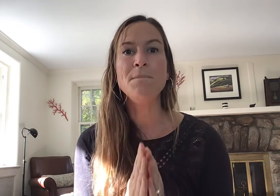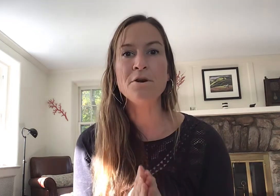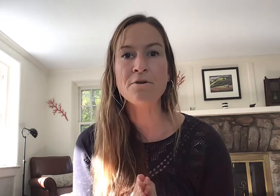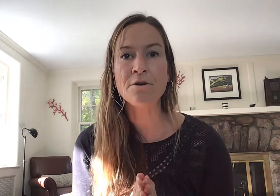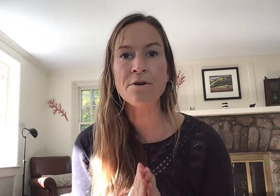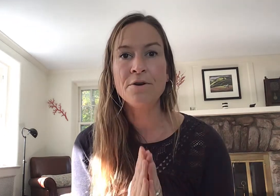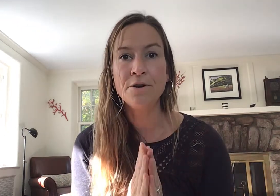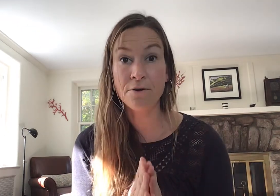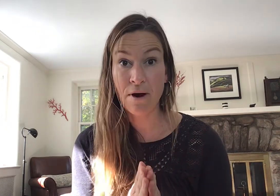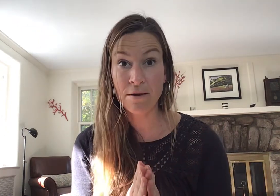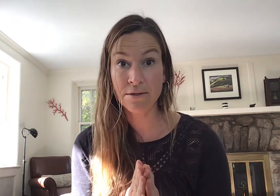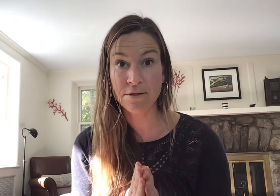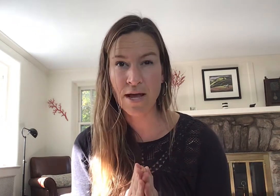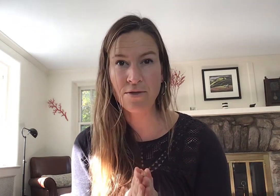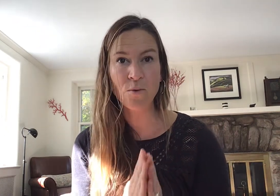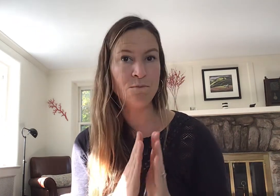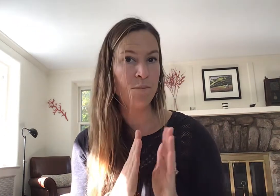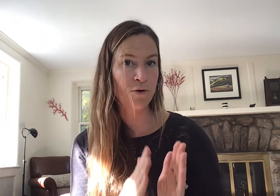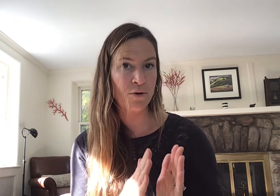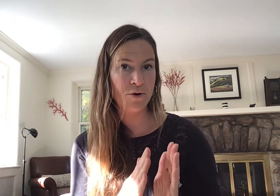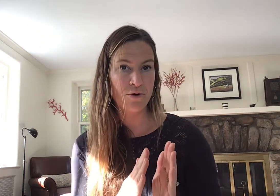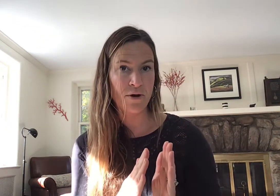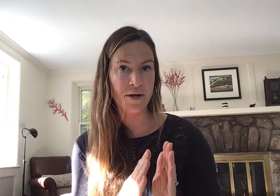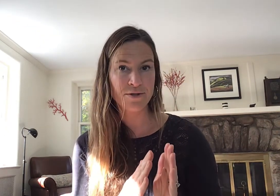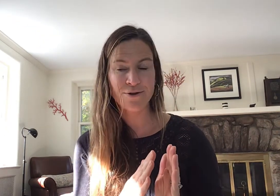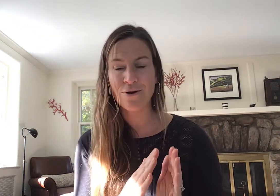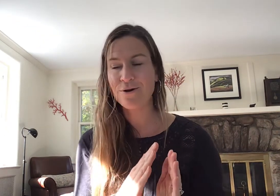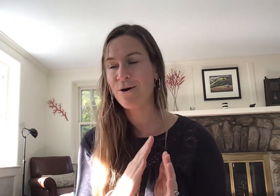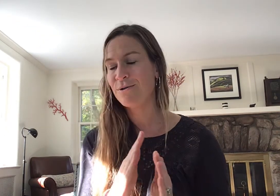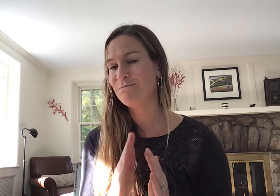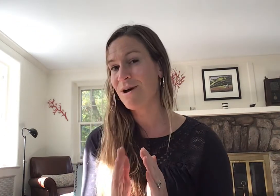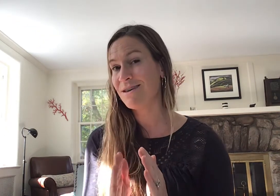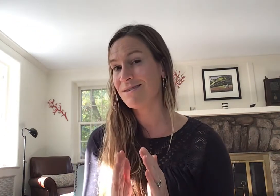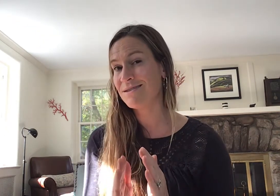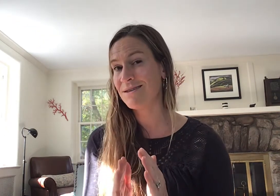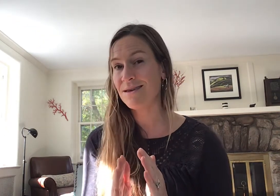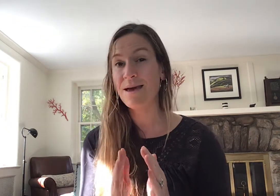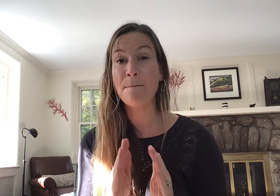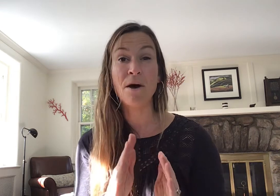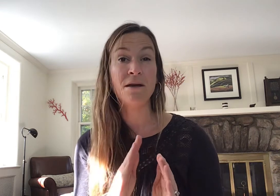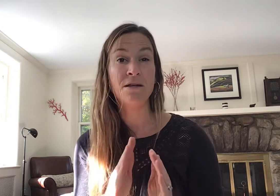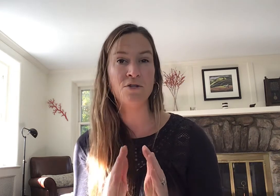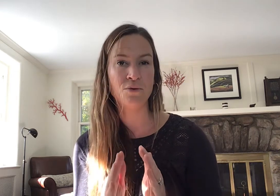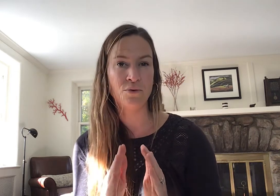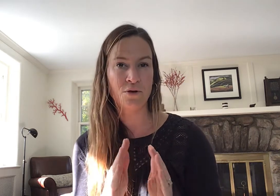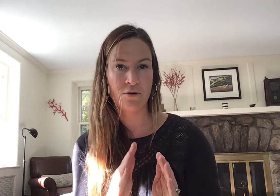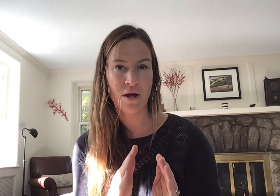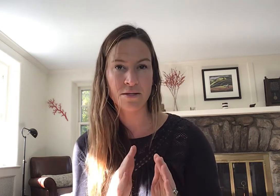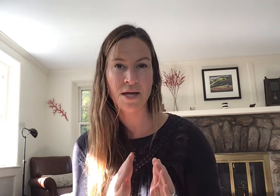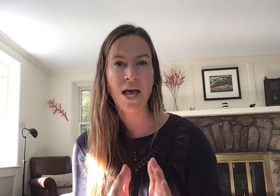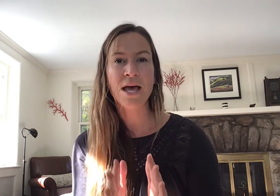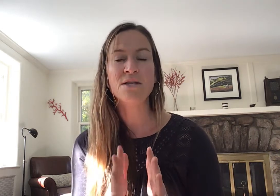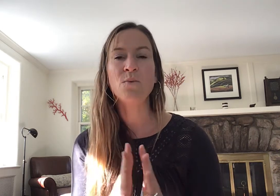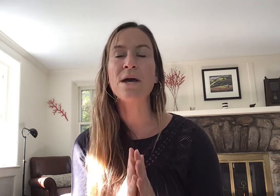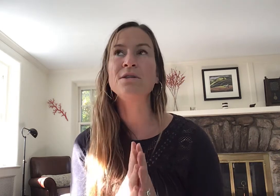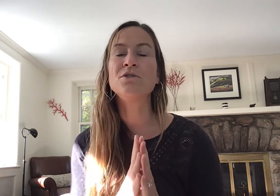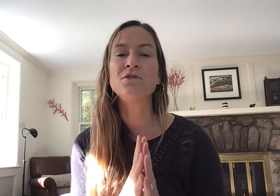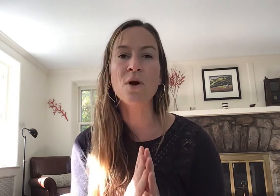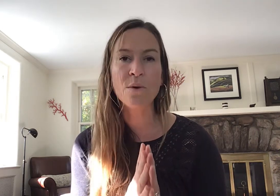mirror neurons and those mirror neurons are called monkey see monkey do neurons it's why it's so